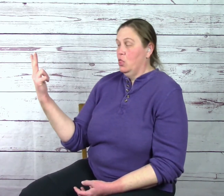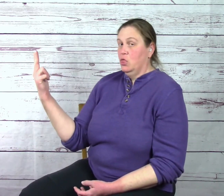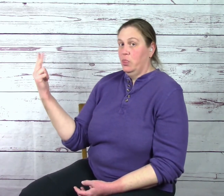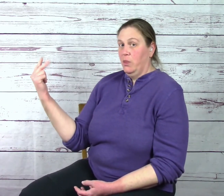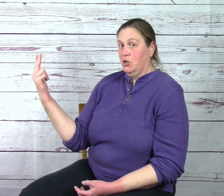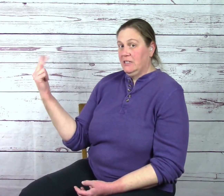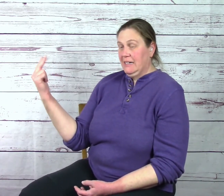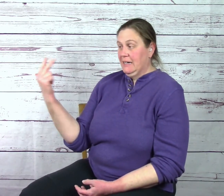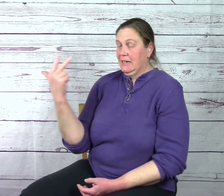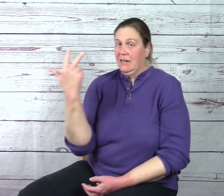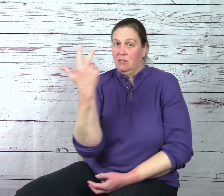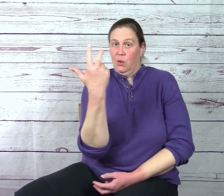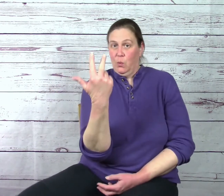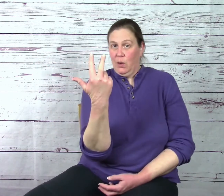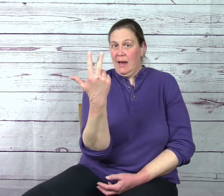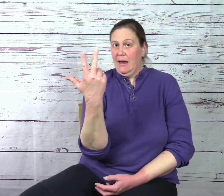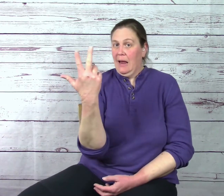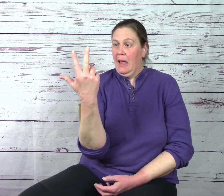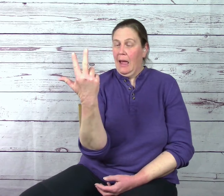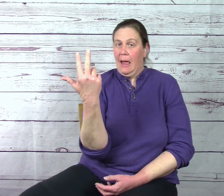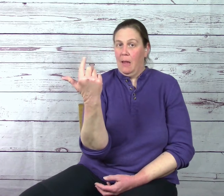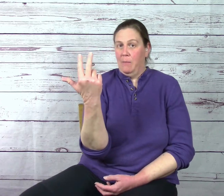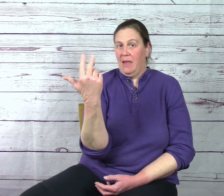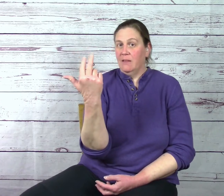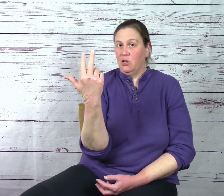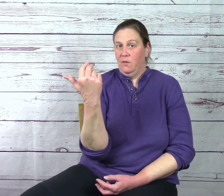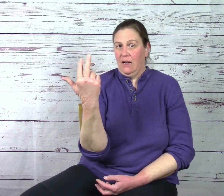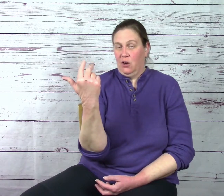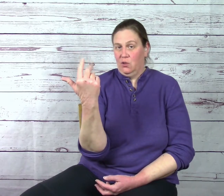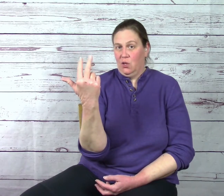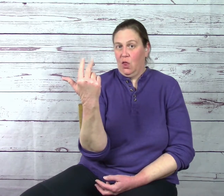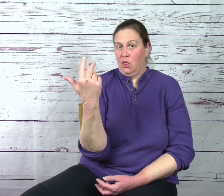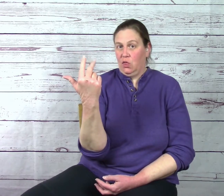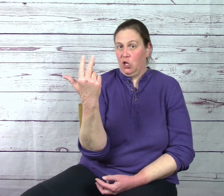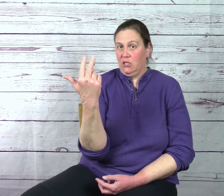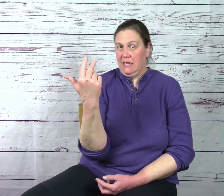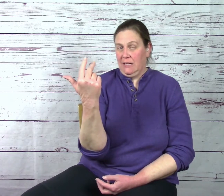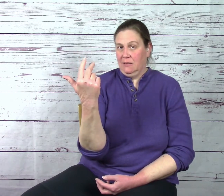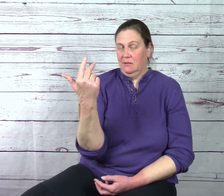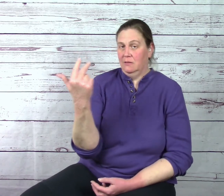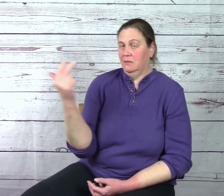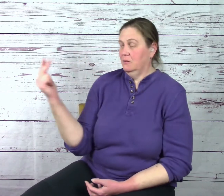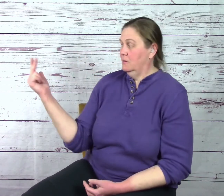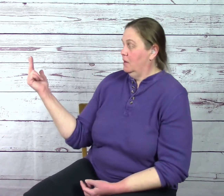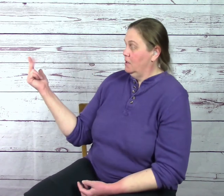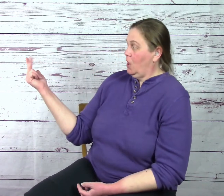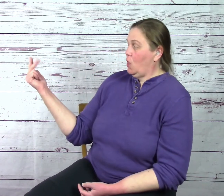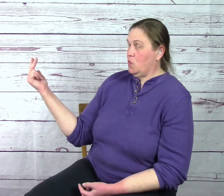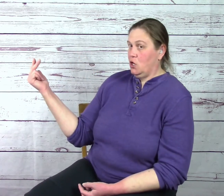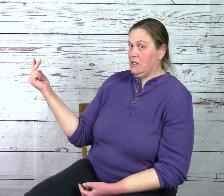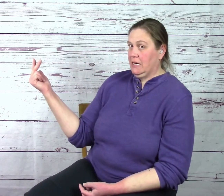Thirteen is a three. And bend the two fingers. Thirteen. Thirteen.